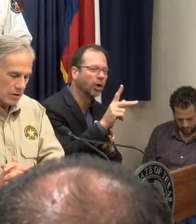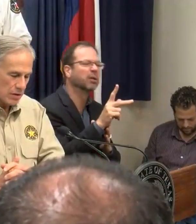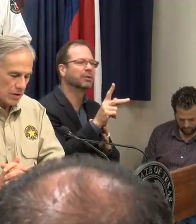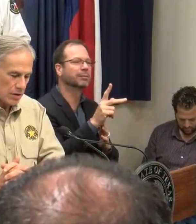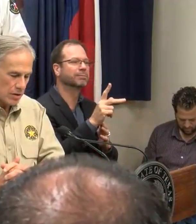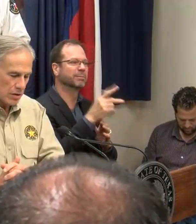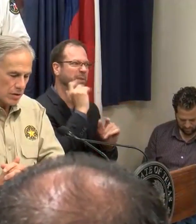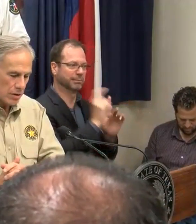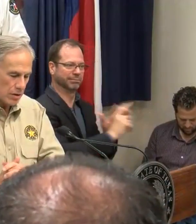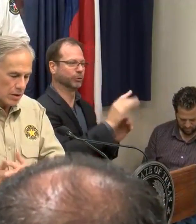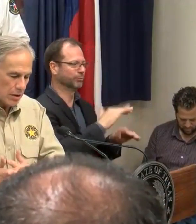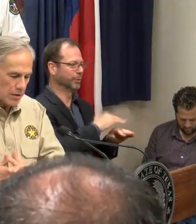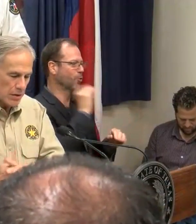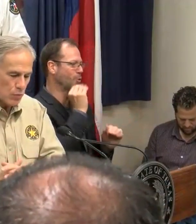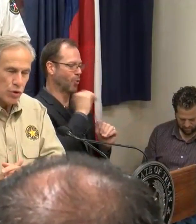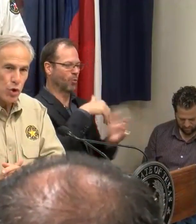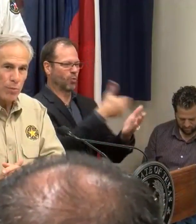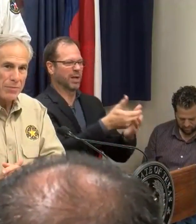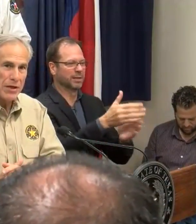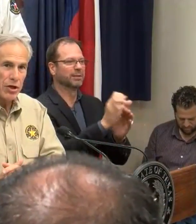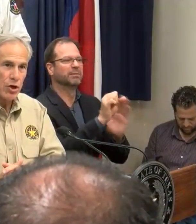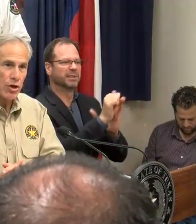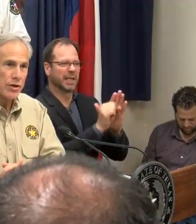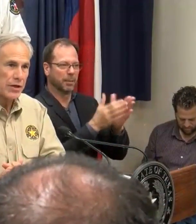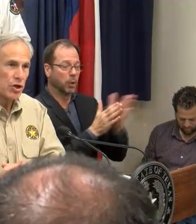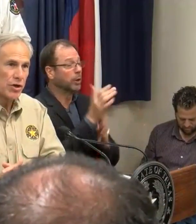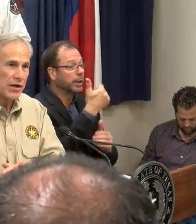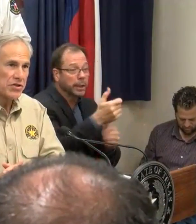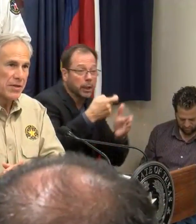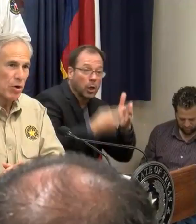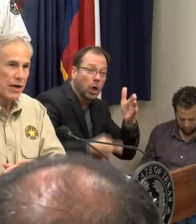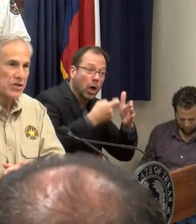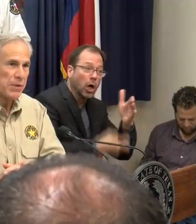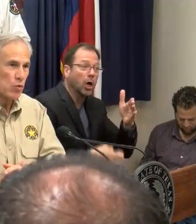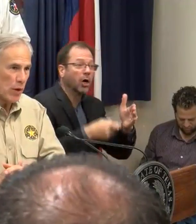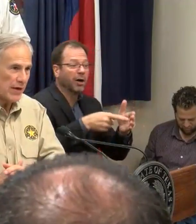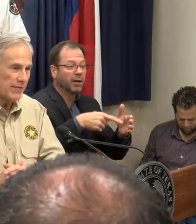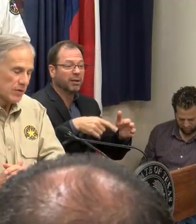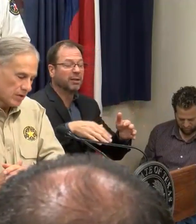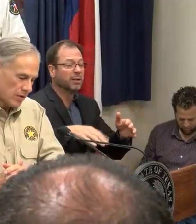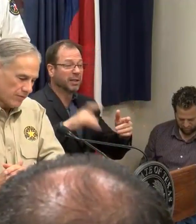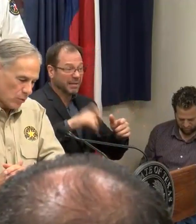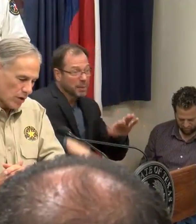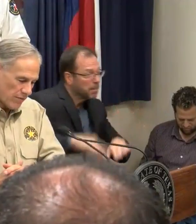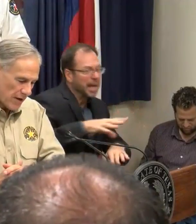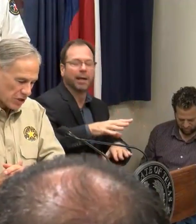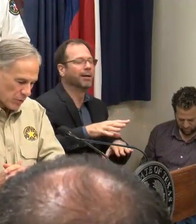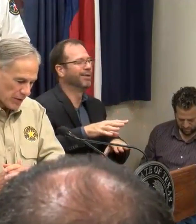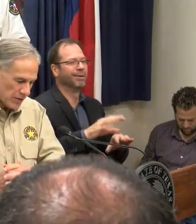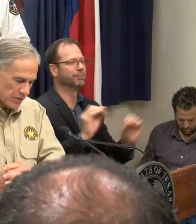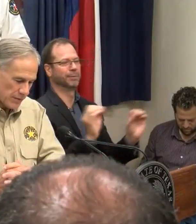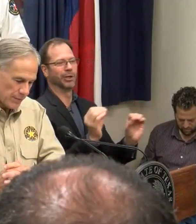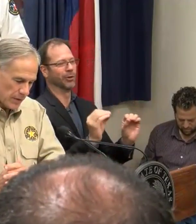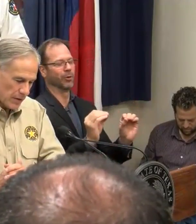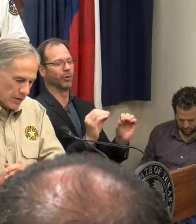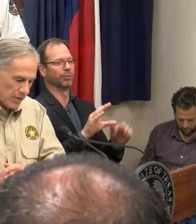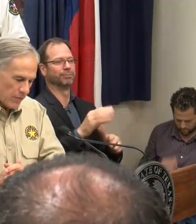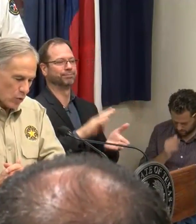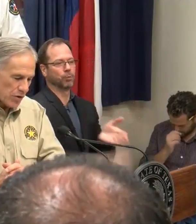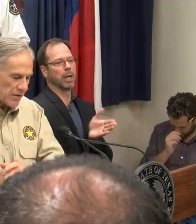that would normally be incurred at a state park has been waived for evacuees.